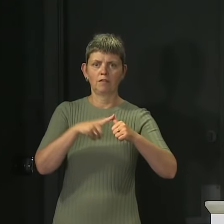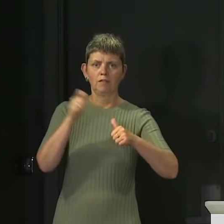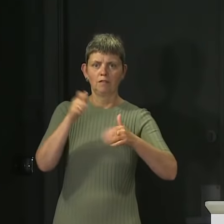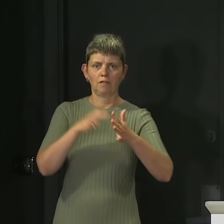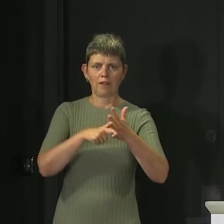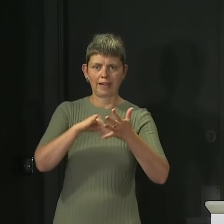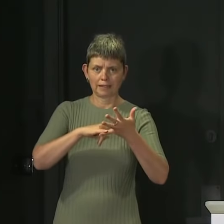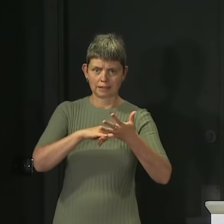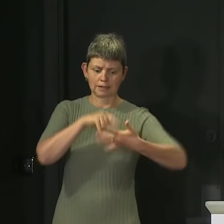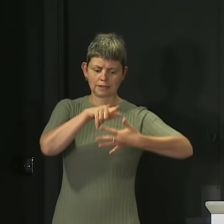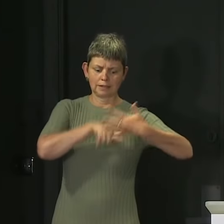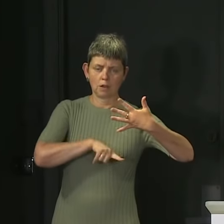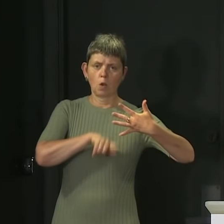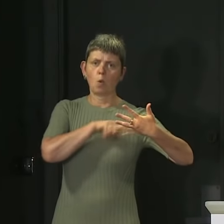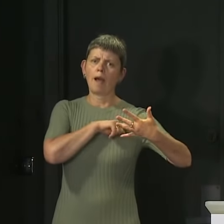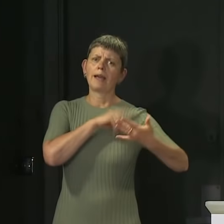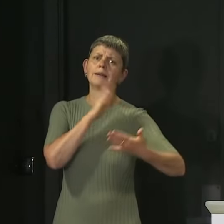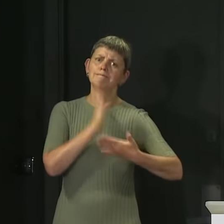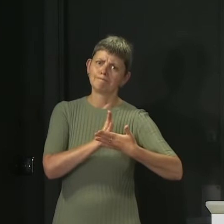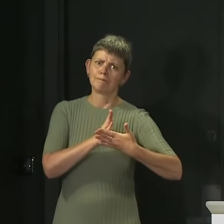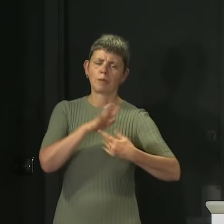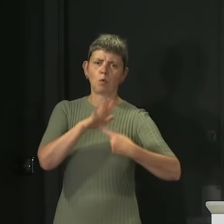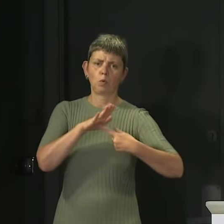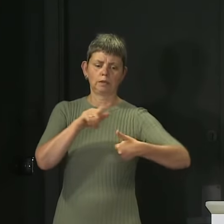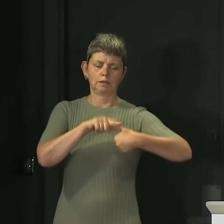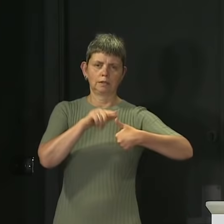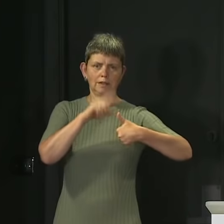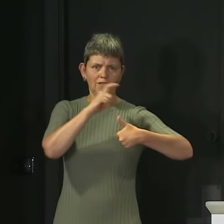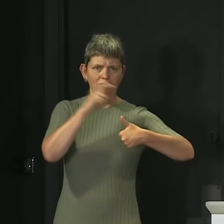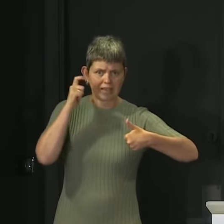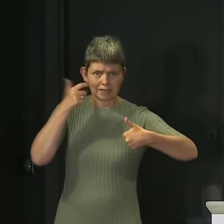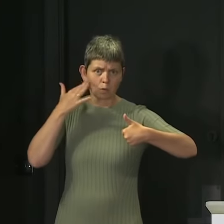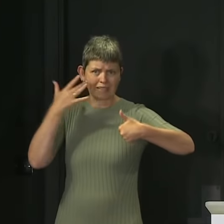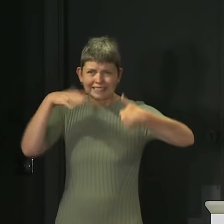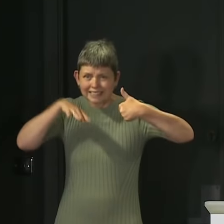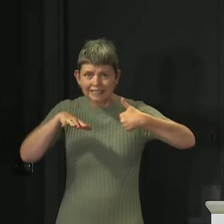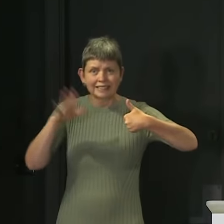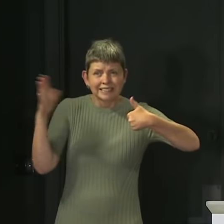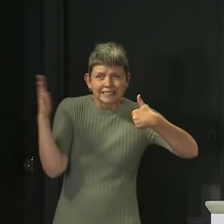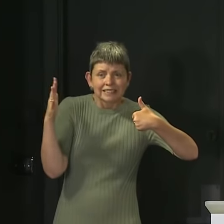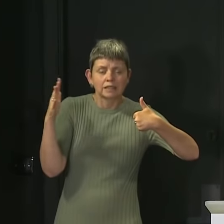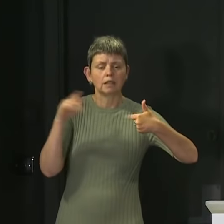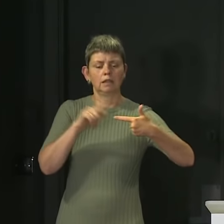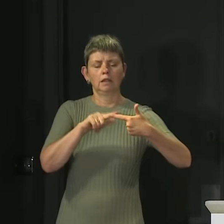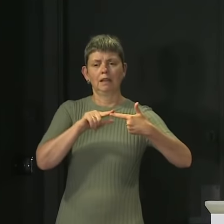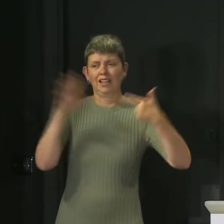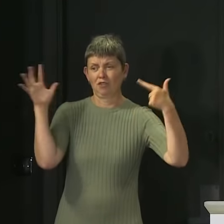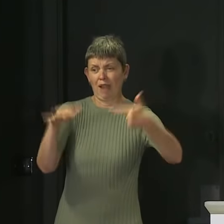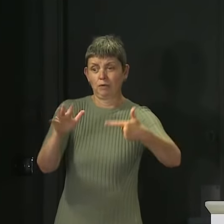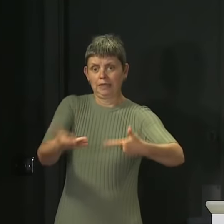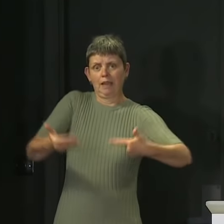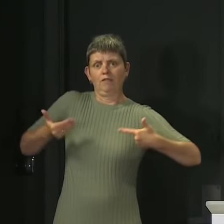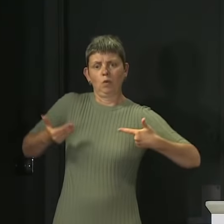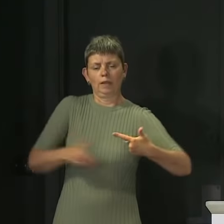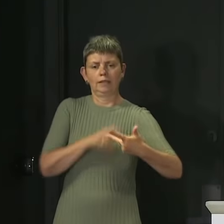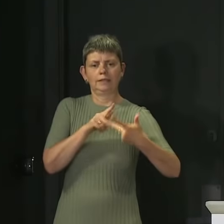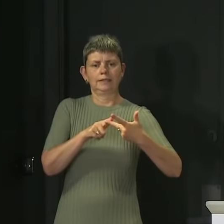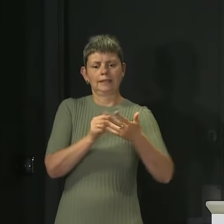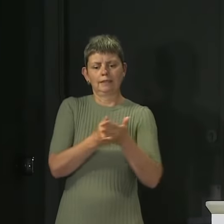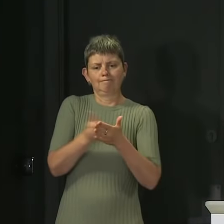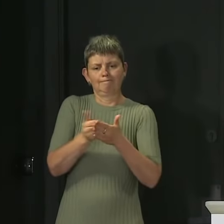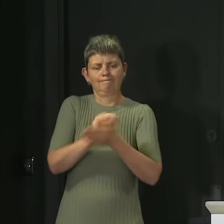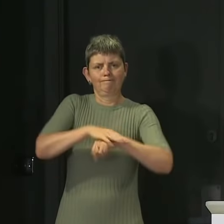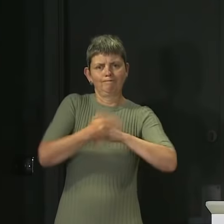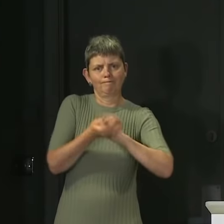really, really, really important. So face coverings and enclosed spaces, avoid crowded places, clean your hands and hard surfaces